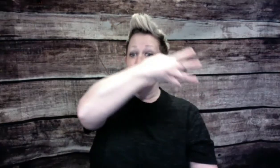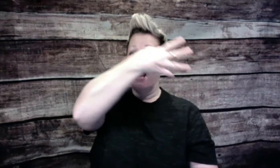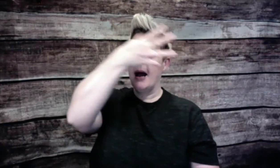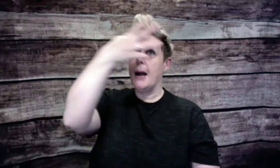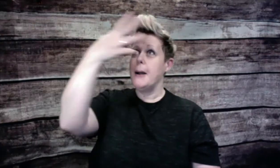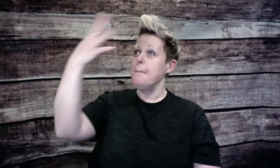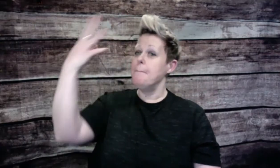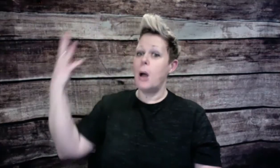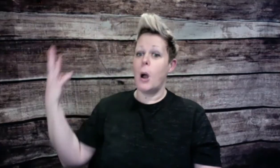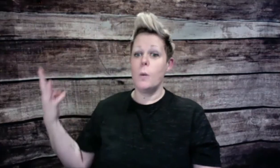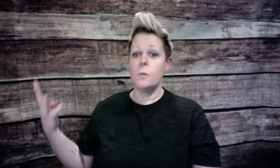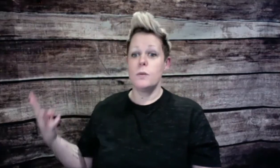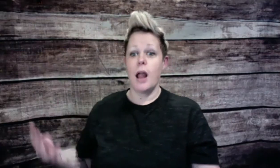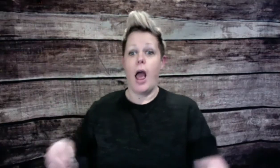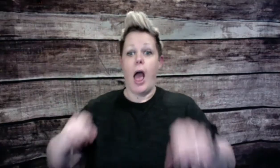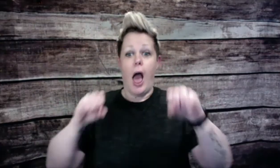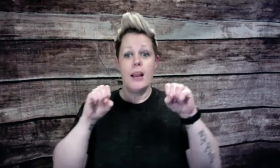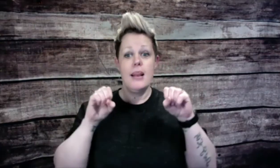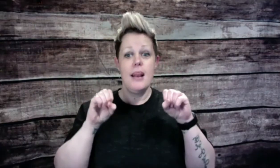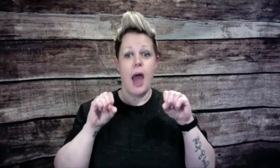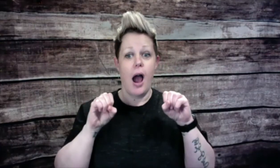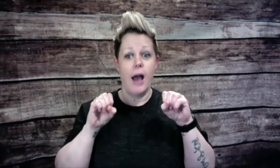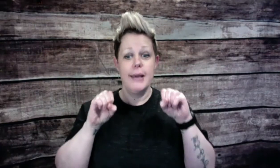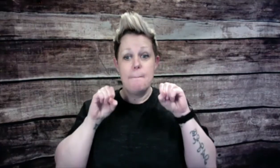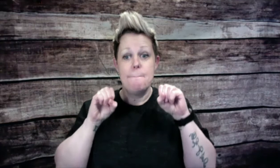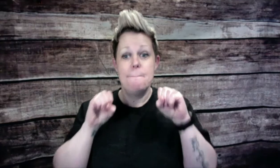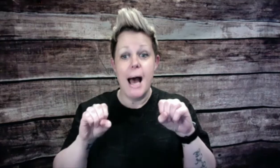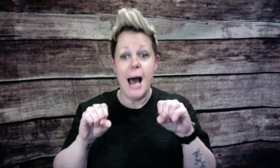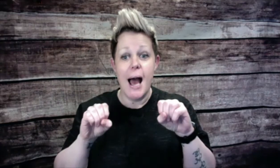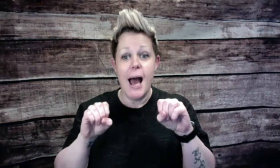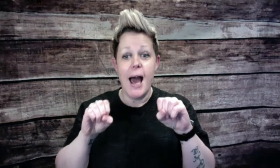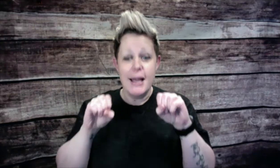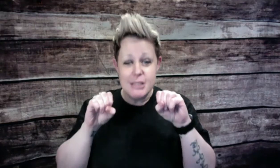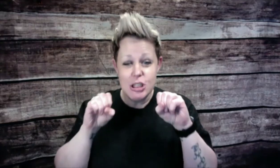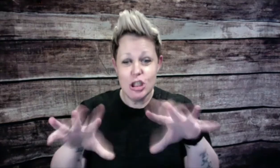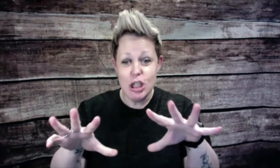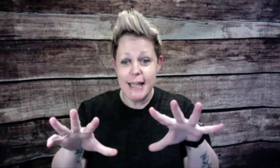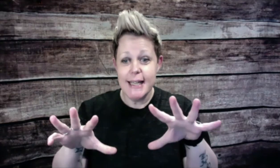Rainbows are like magic.